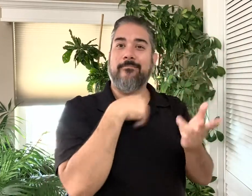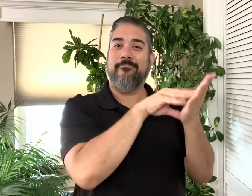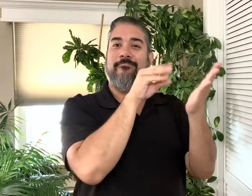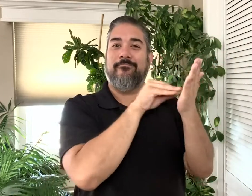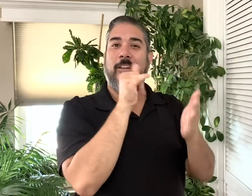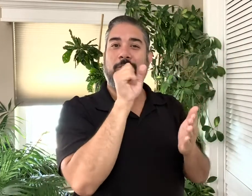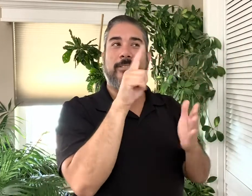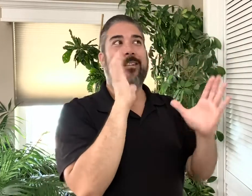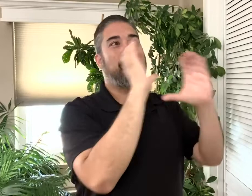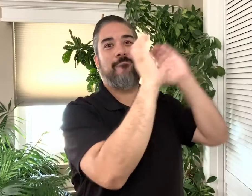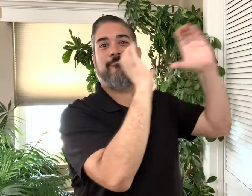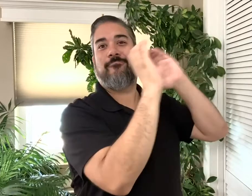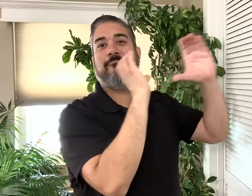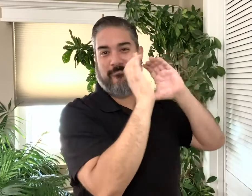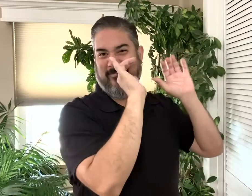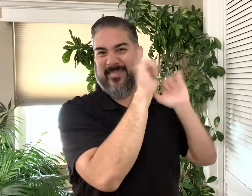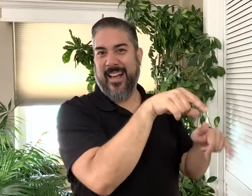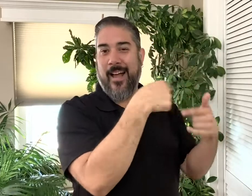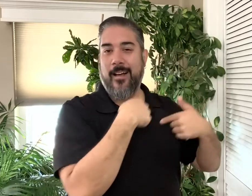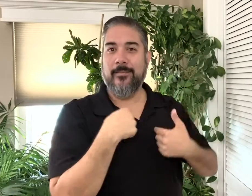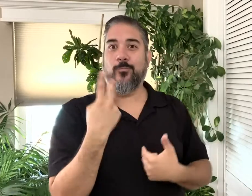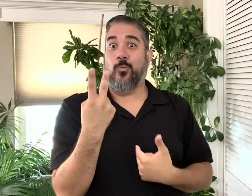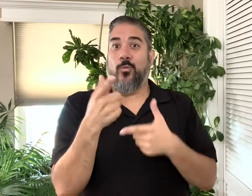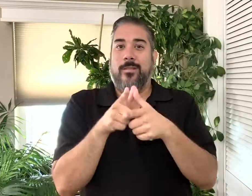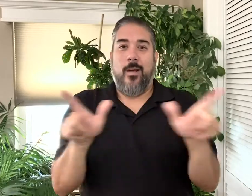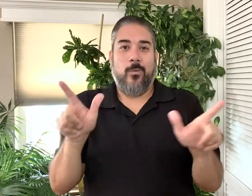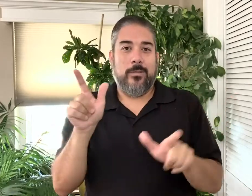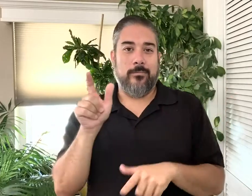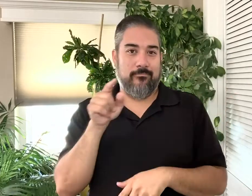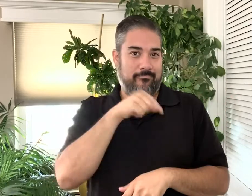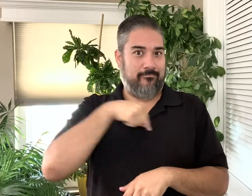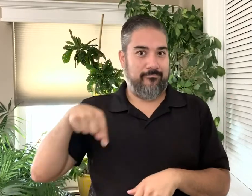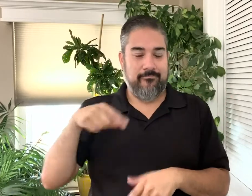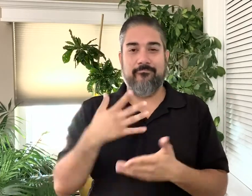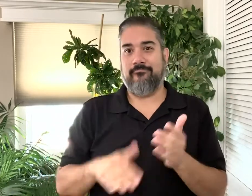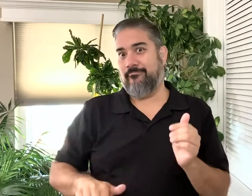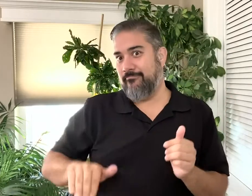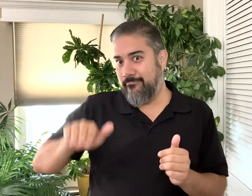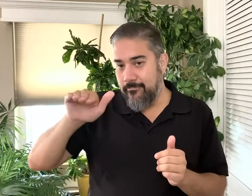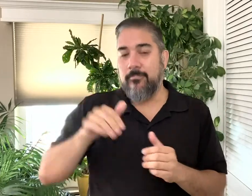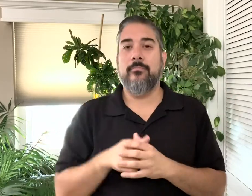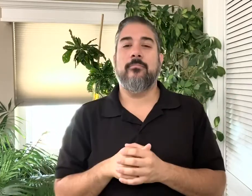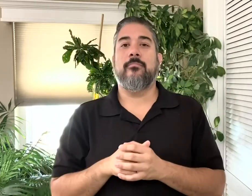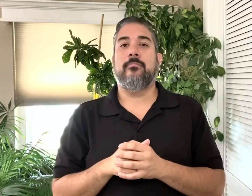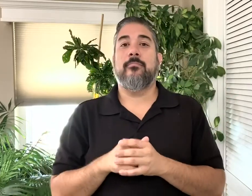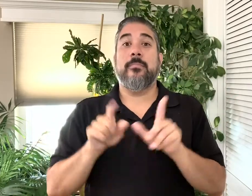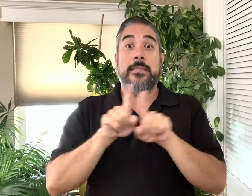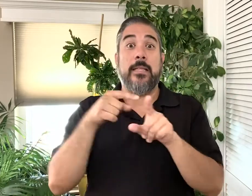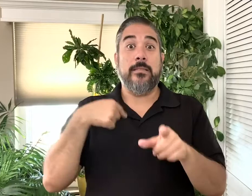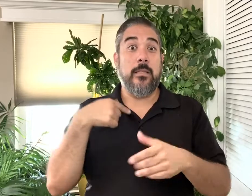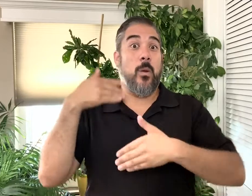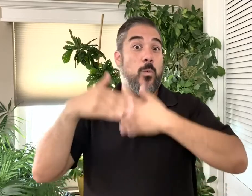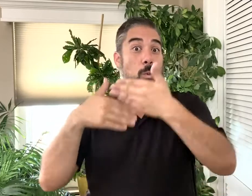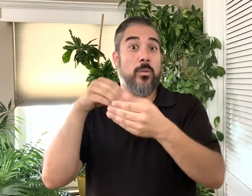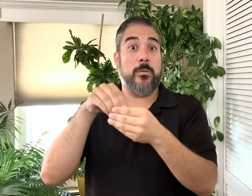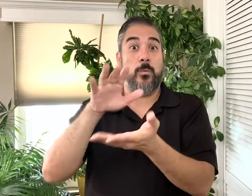I would visit my grandparents and I learned Japanese Sign Language, and that's how I communicated with them. So I grew up in a bilingual home.